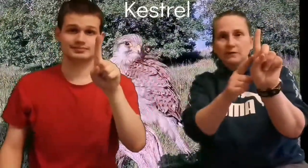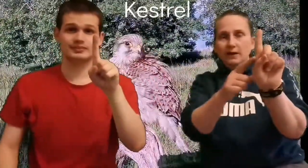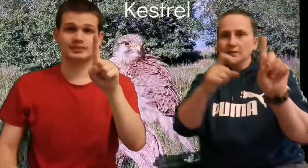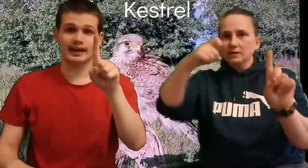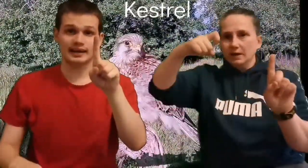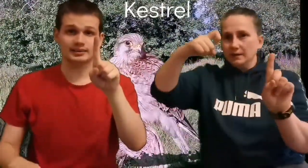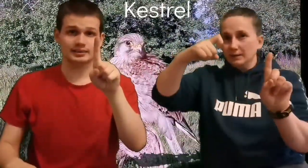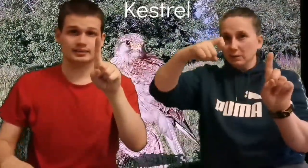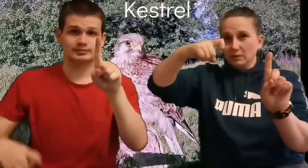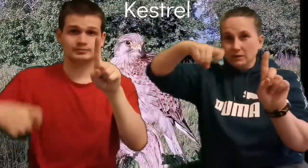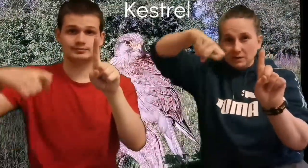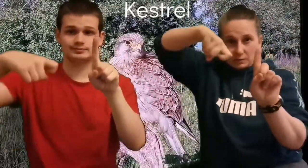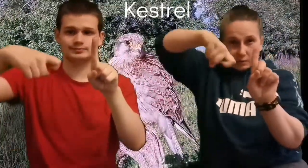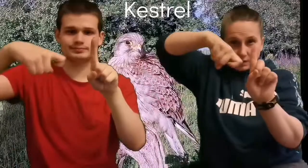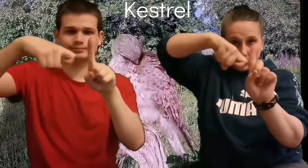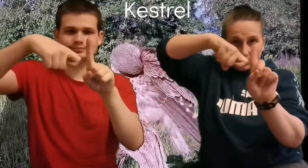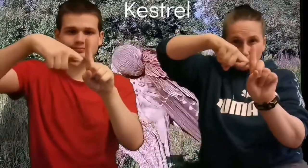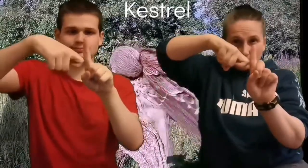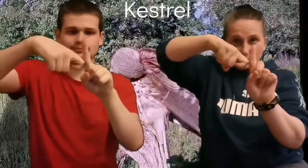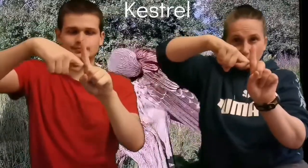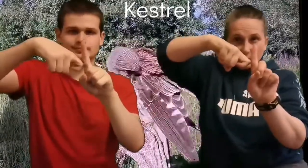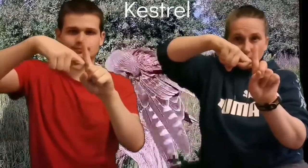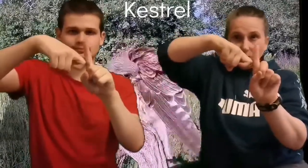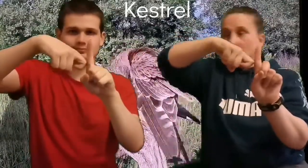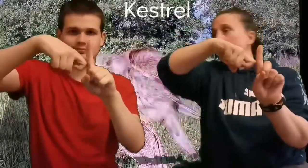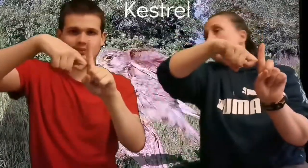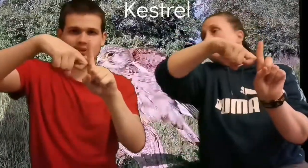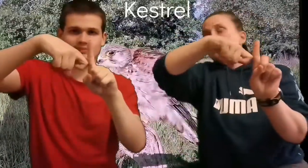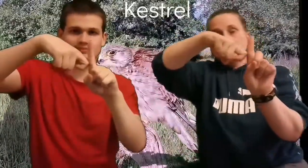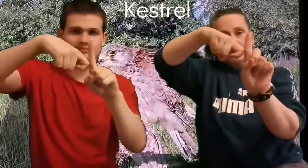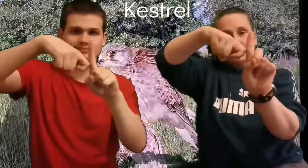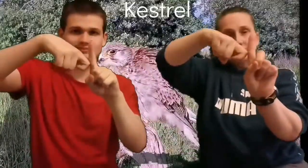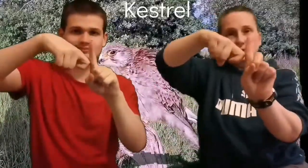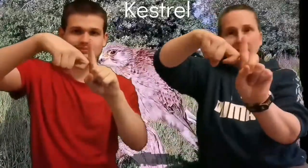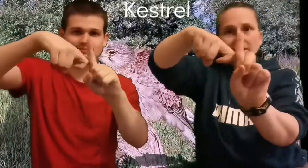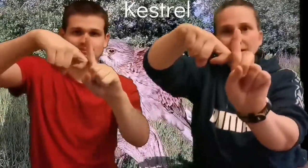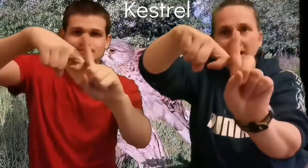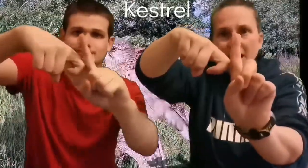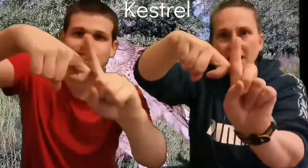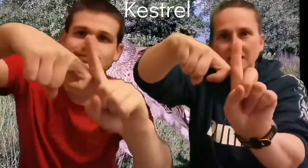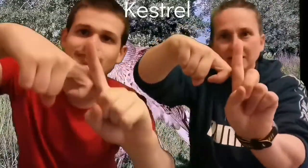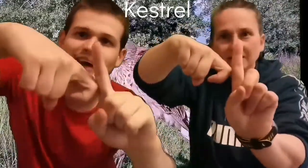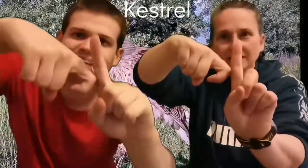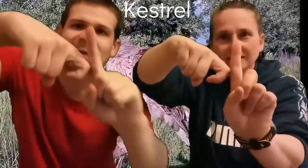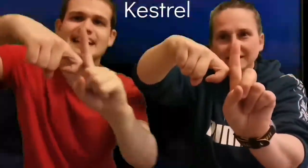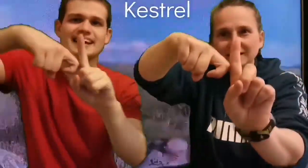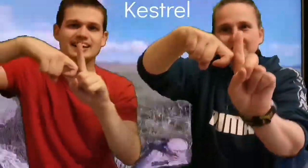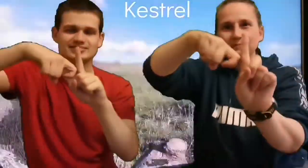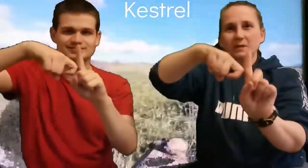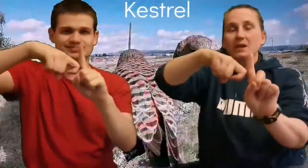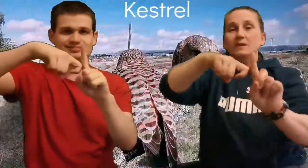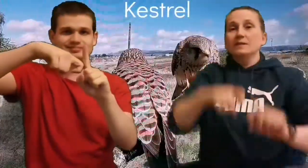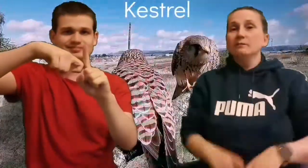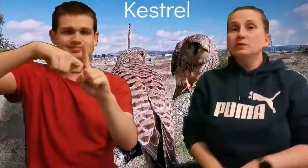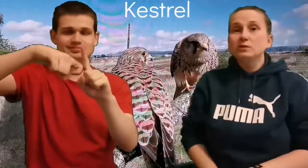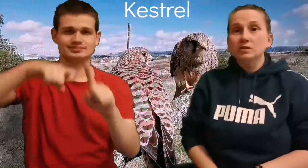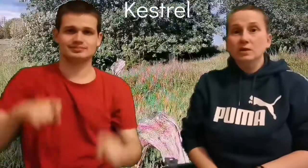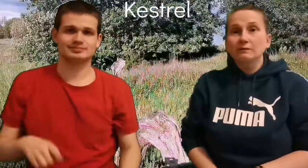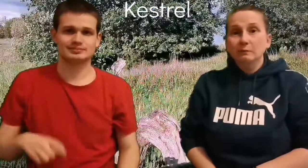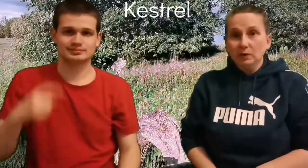your finger out and then hook this one and put it on the knuckle. See it makes a letter K. Letter K, yeah. Then we do the sign